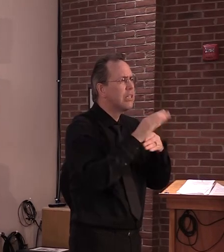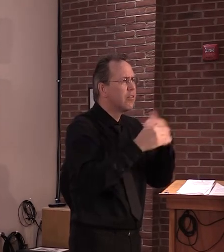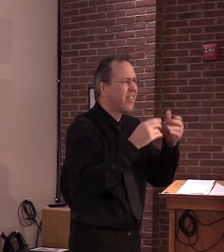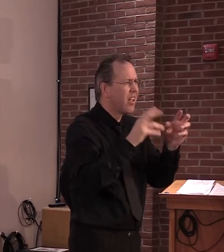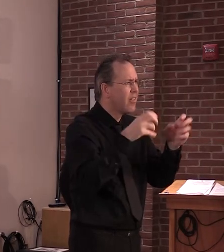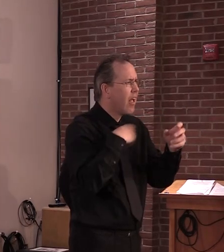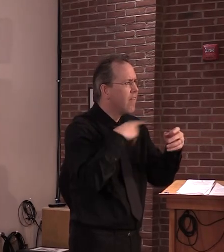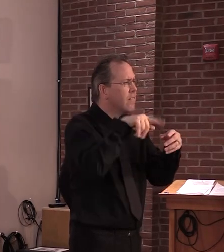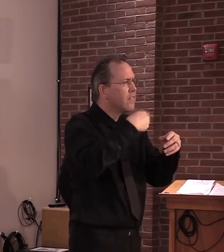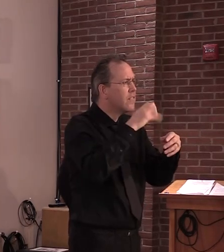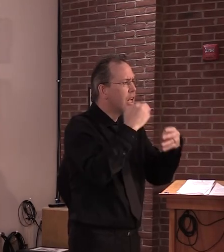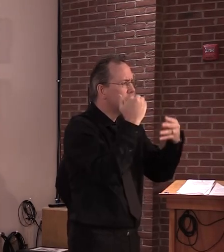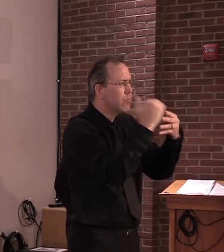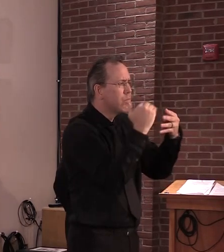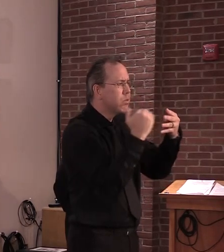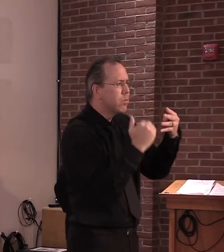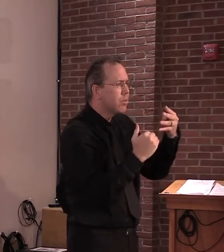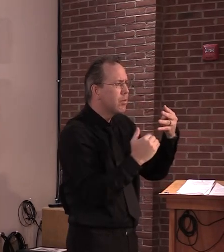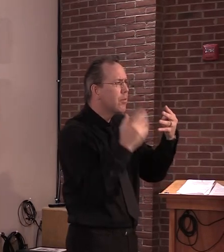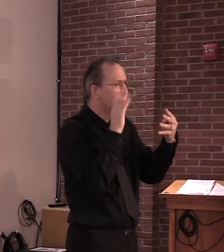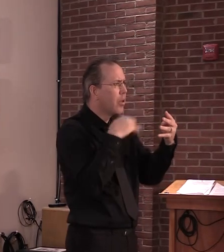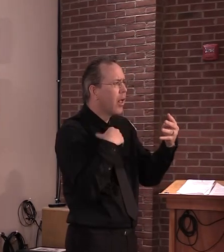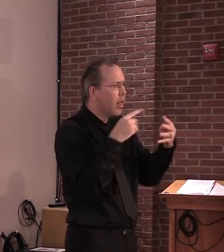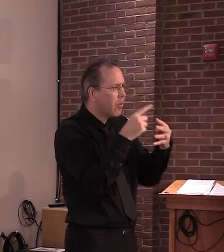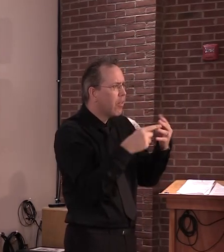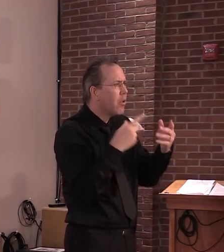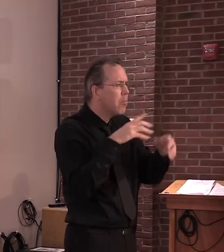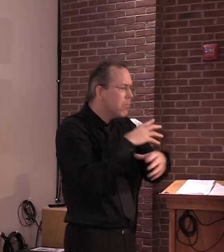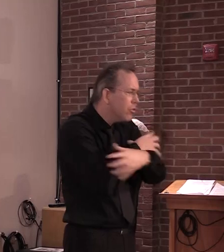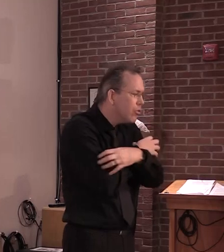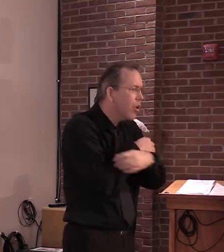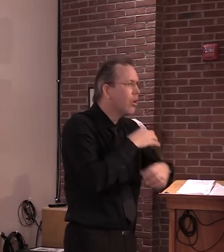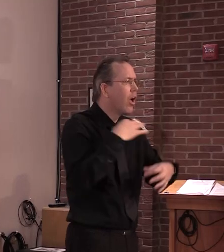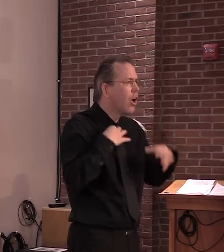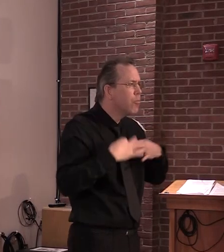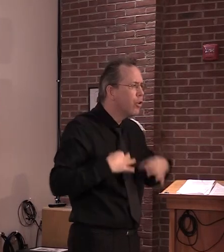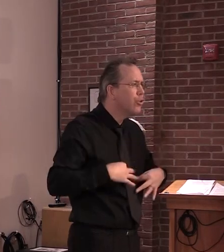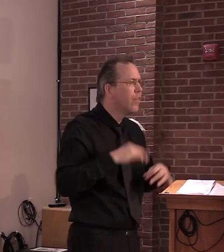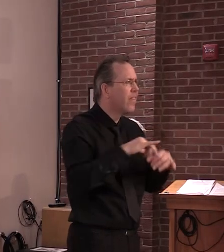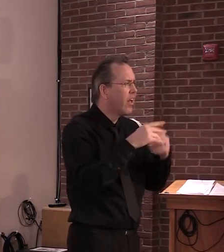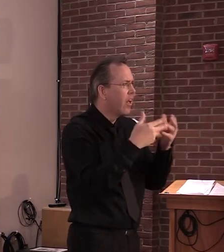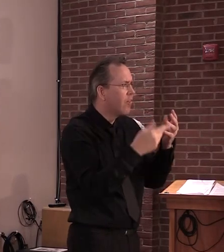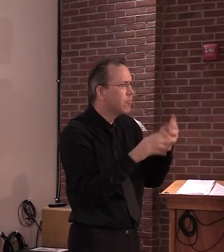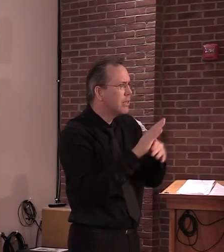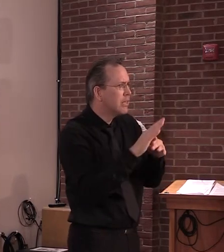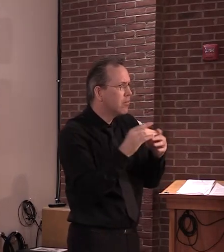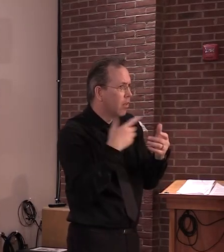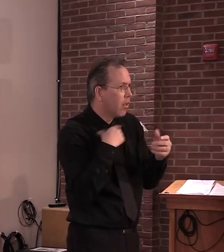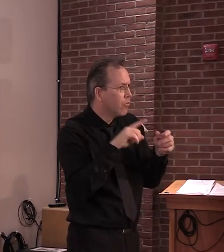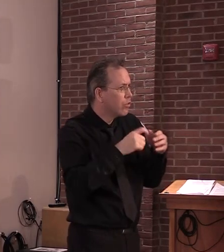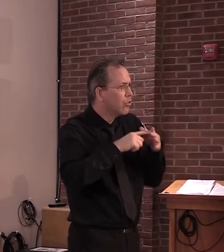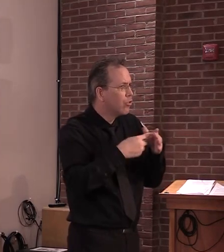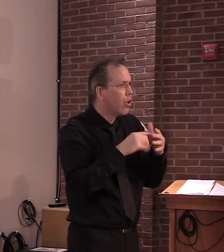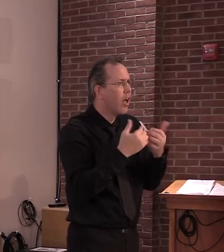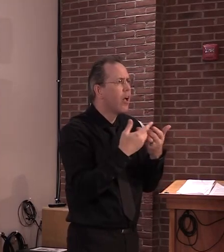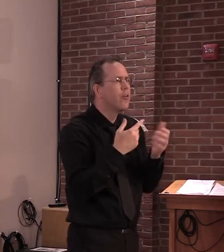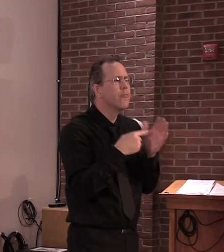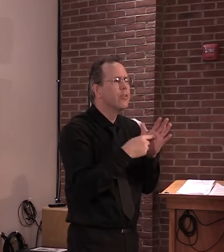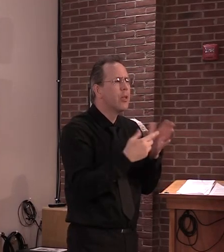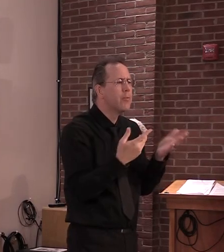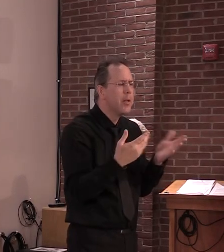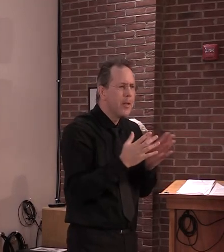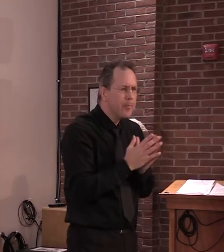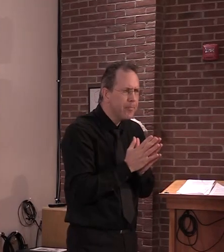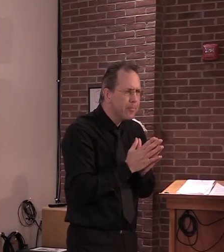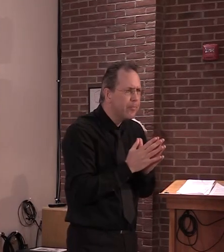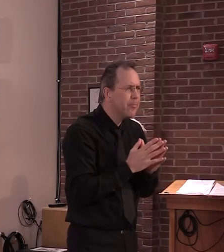fears among, I think, some people who would like to return back to work but are really concerned about whether that's possible to do safely. You know, for instance, I can imagine a situation